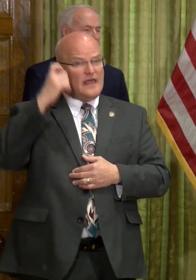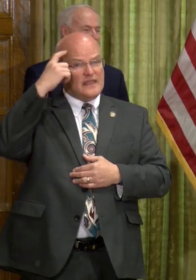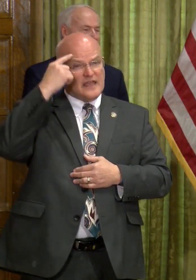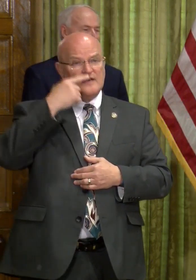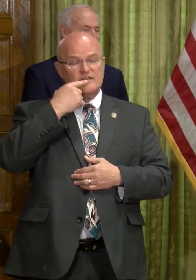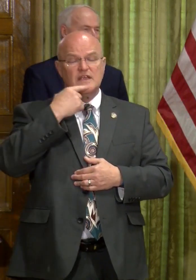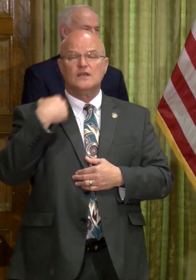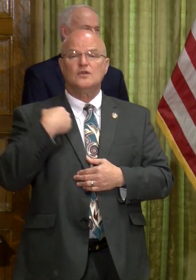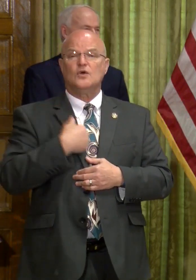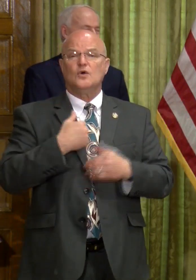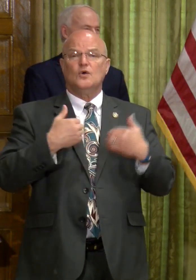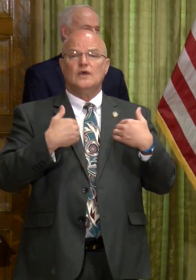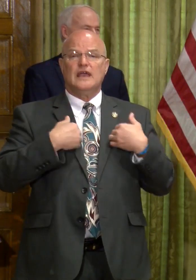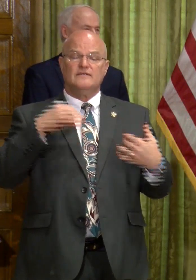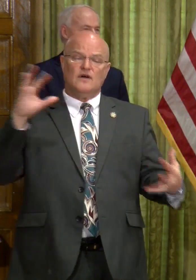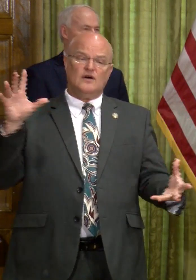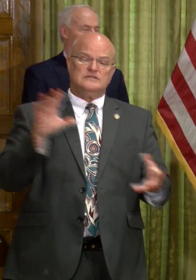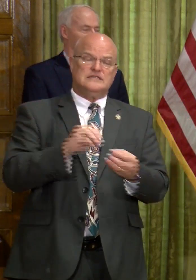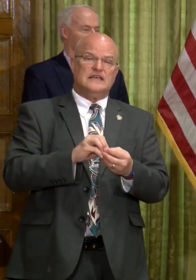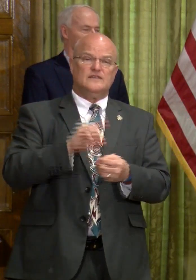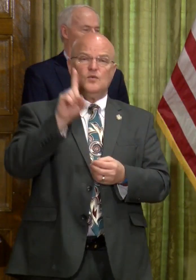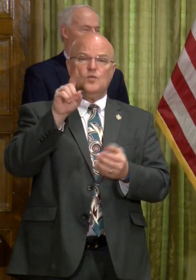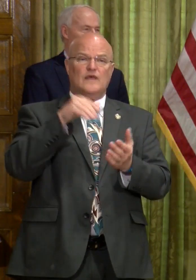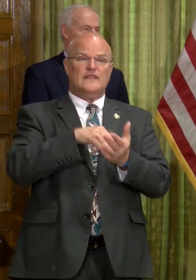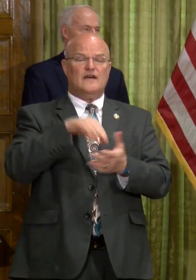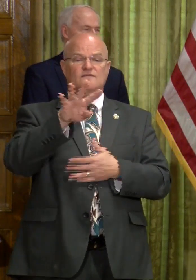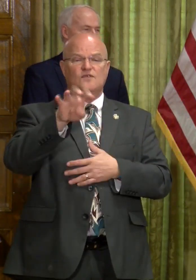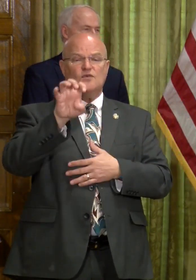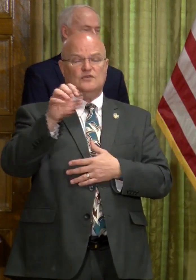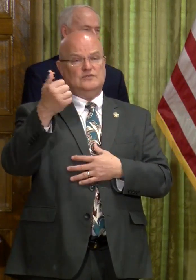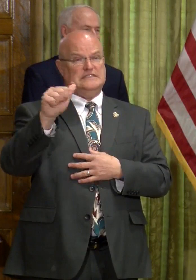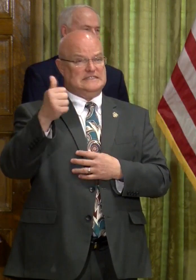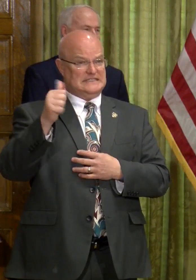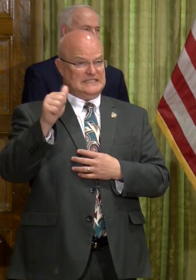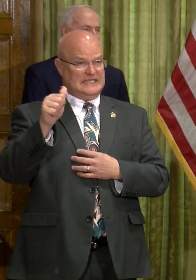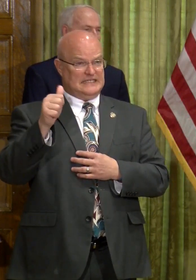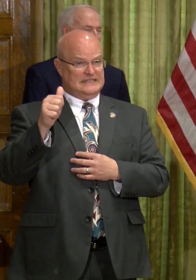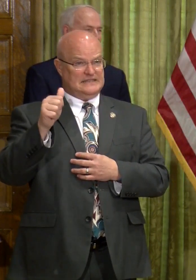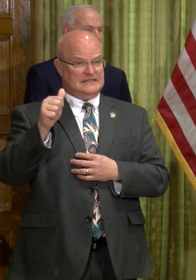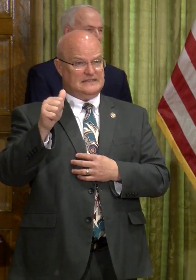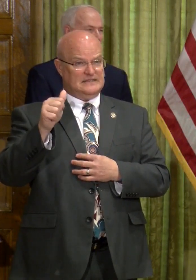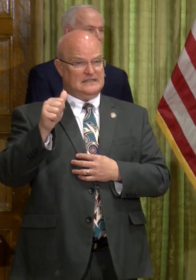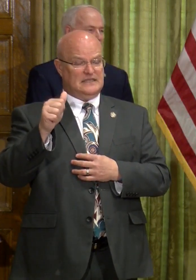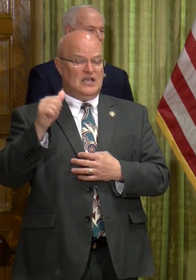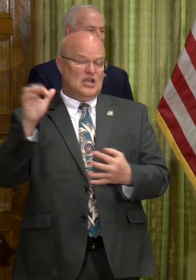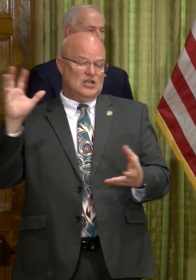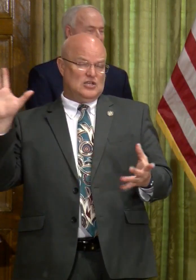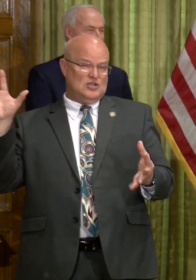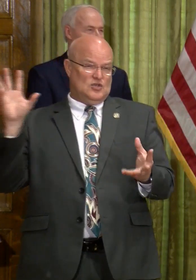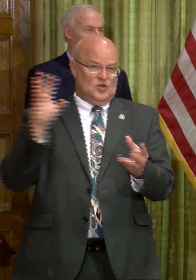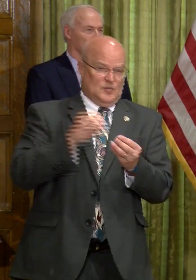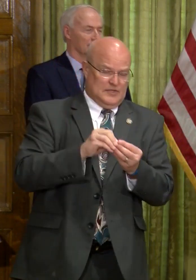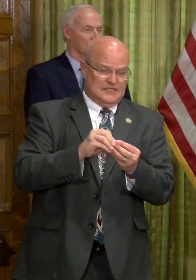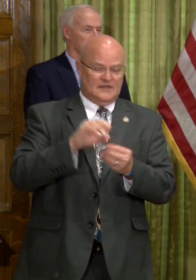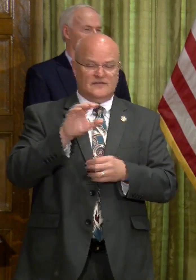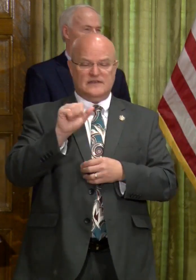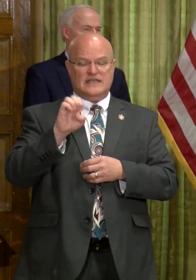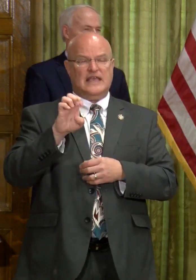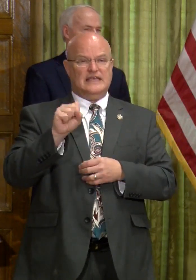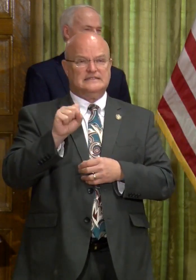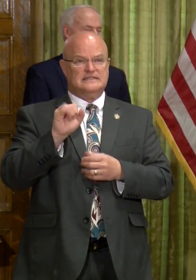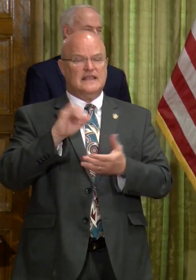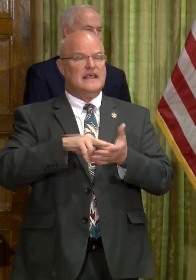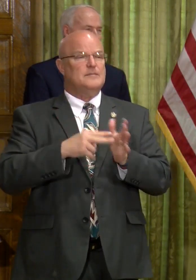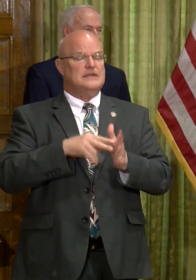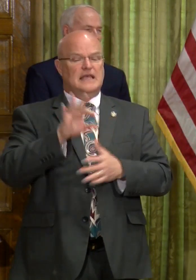a total now of 1,410 cumulative cases, and that's